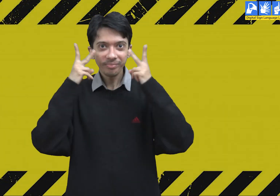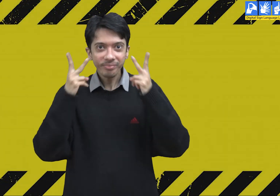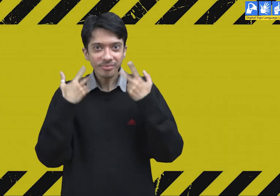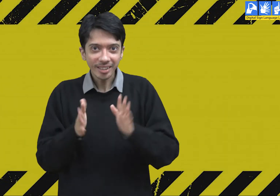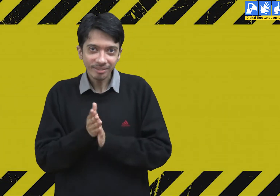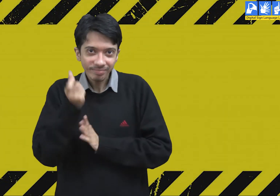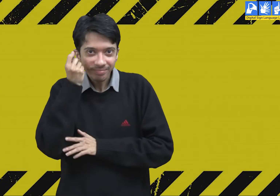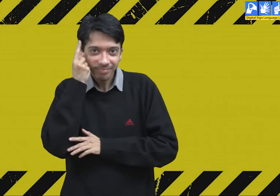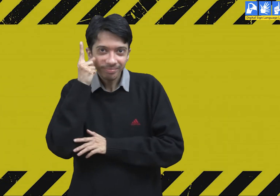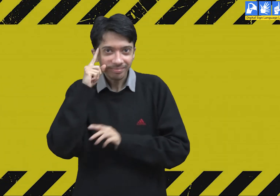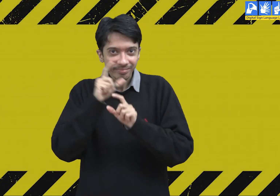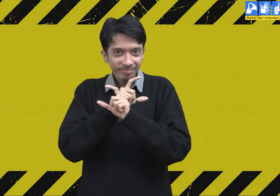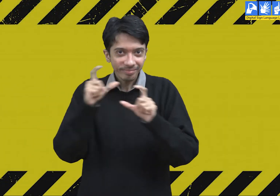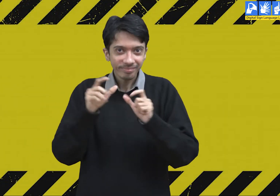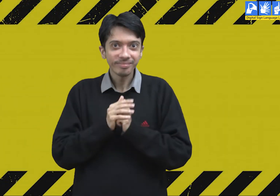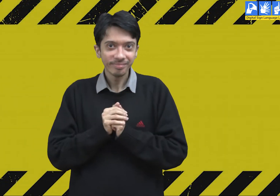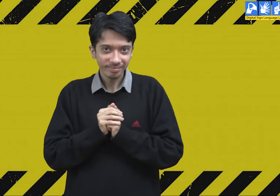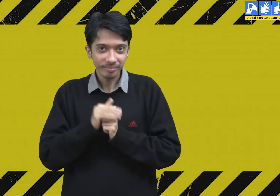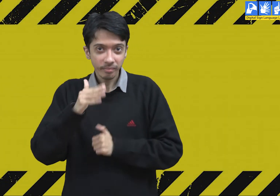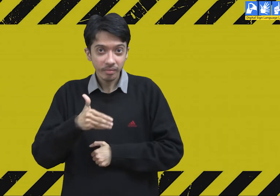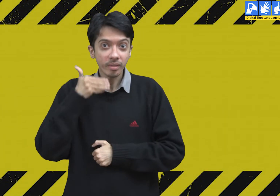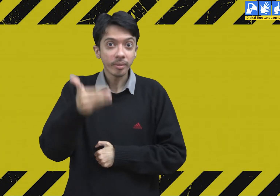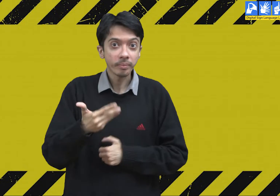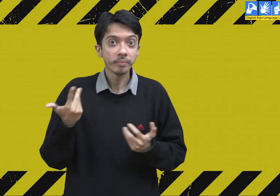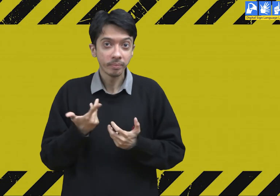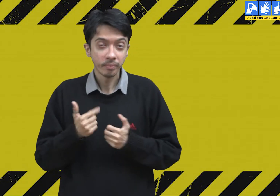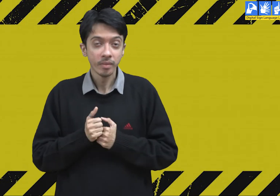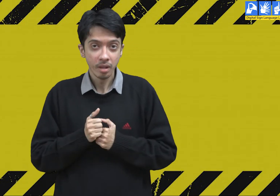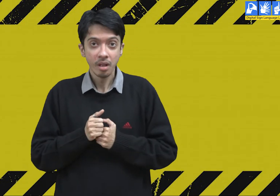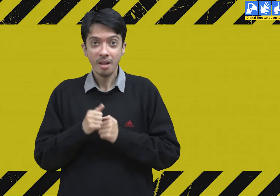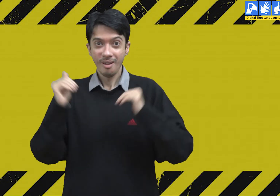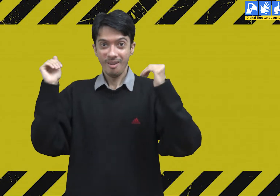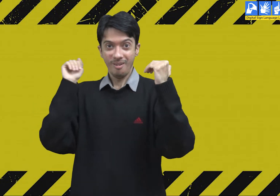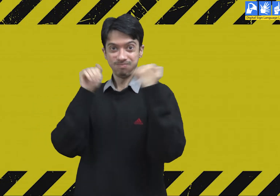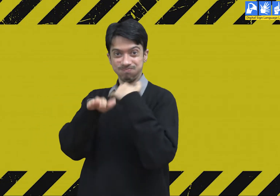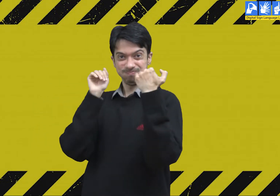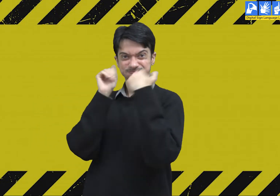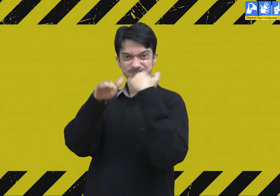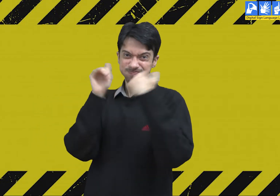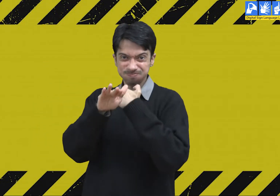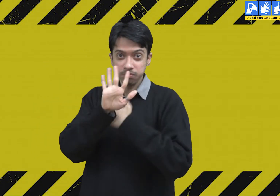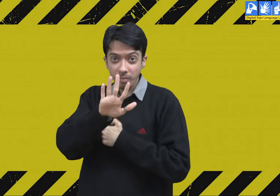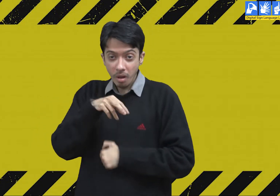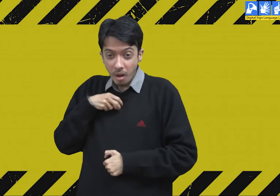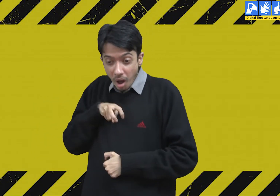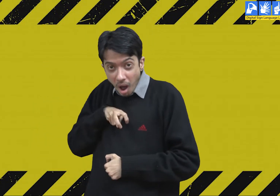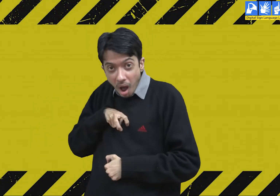Did you see that? I hope this is clear to you. Third point. While crossing the road, where should we